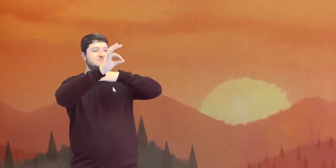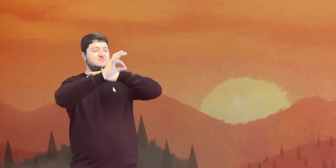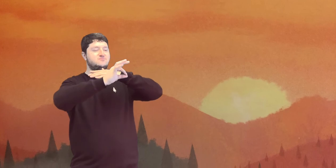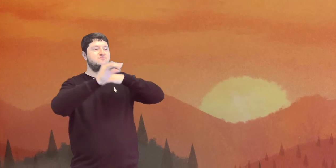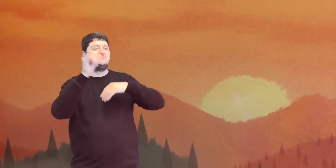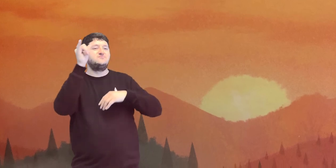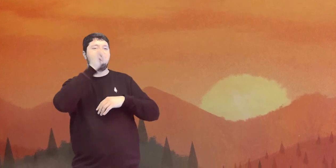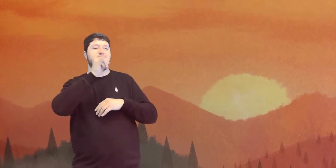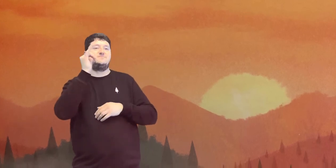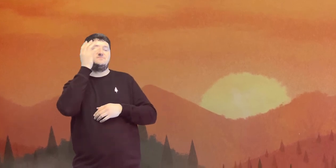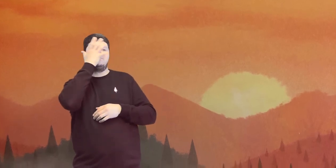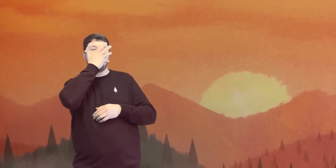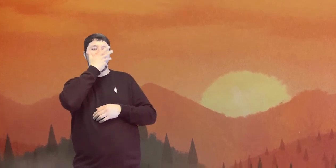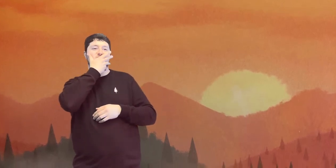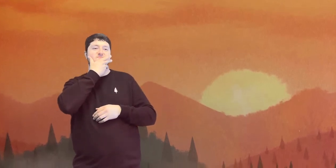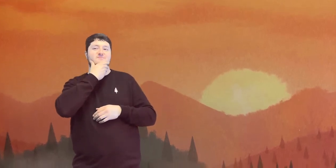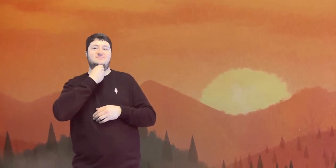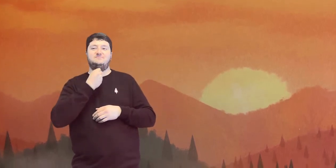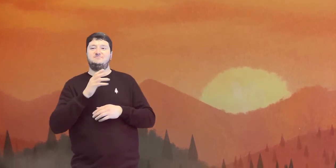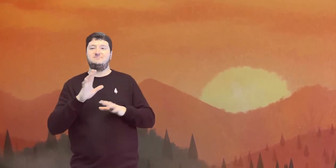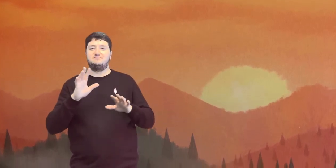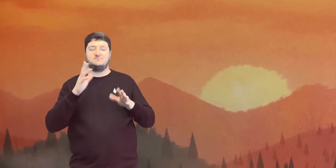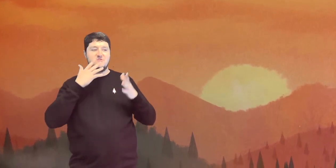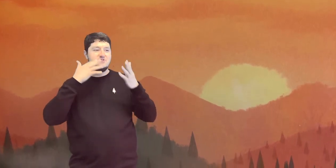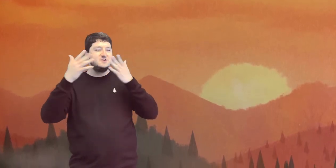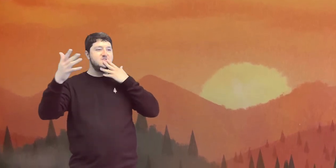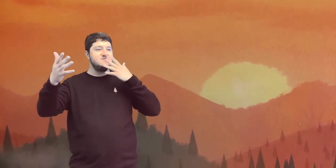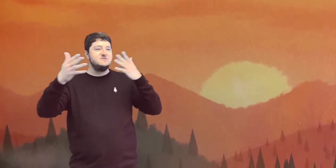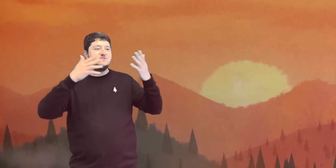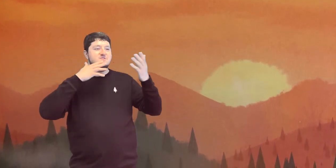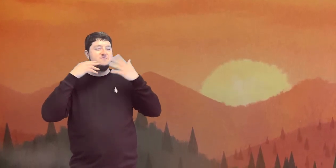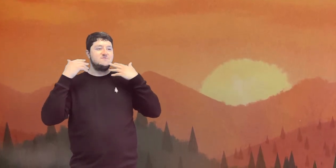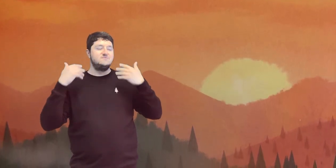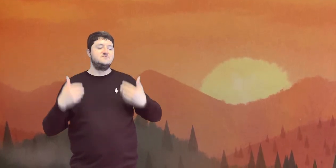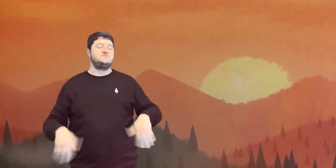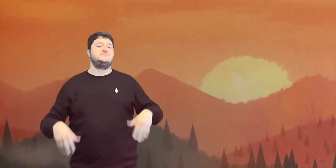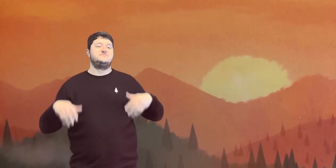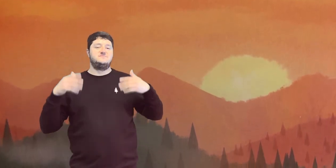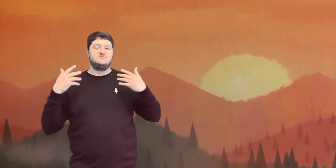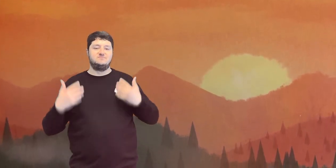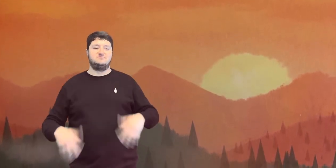The sunset And those colors My goodness